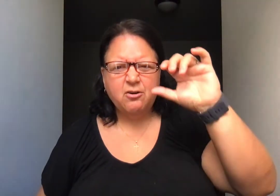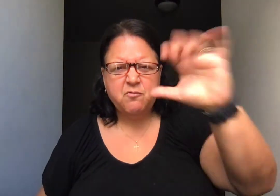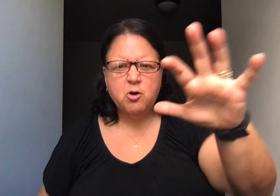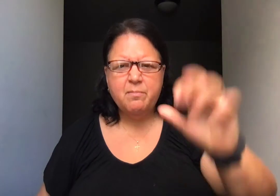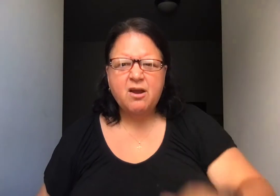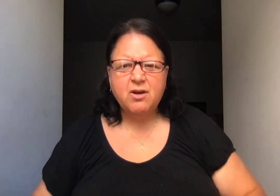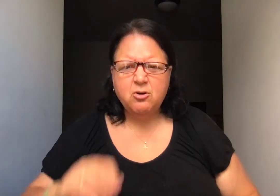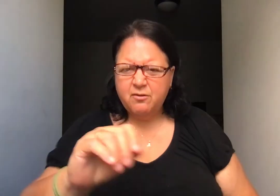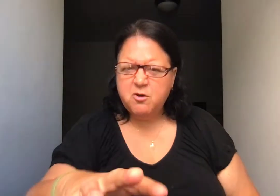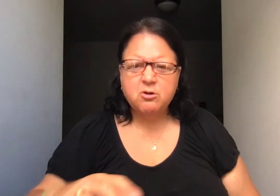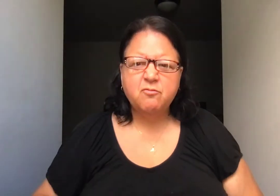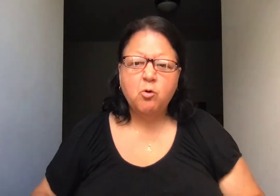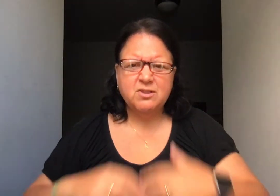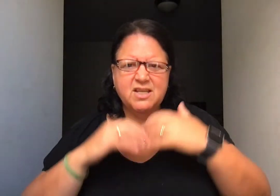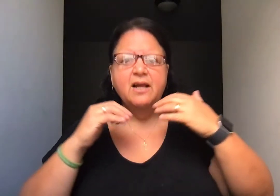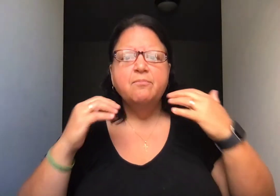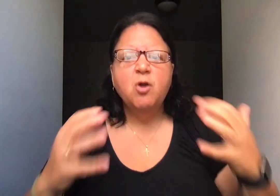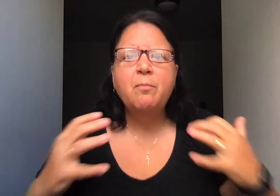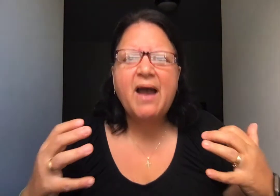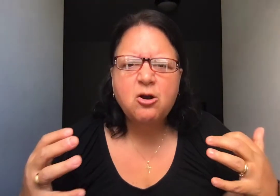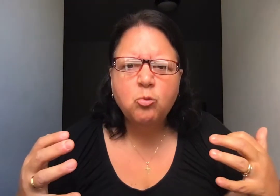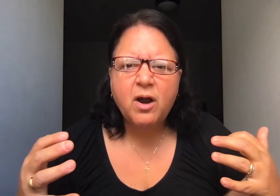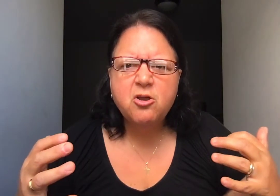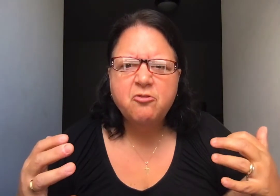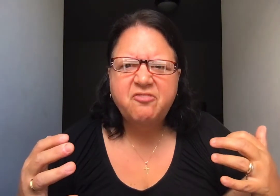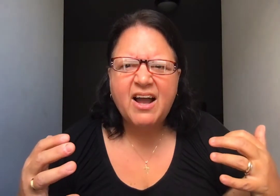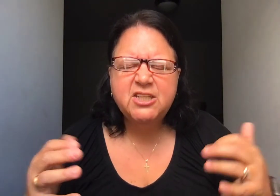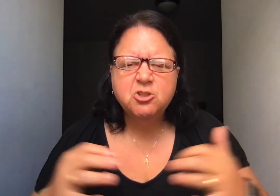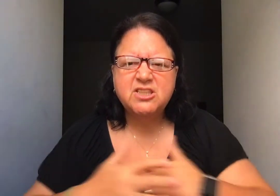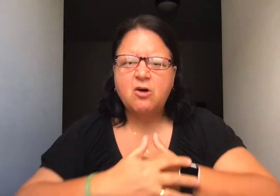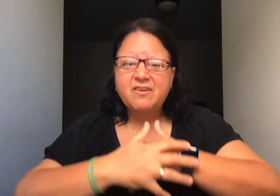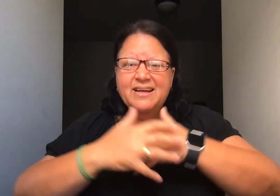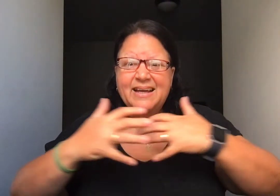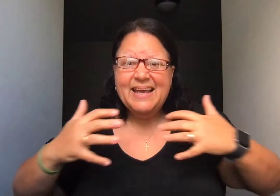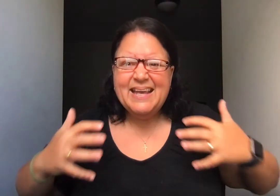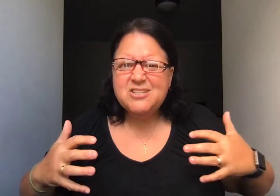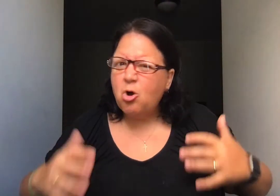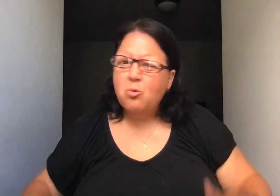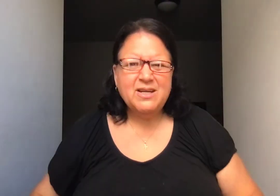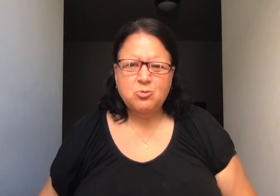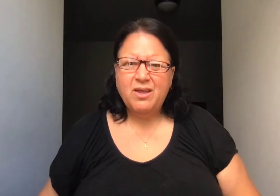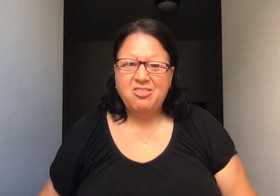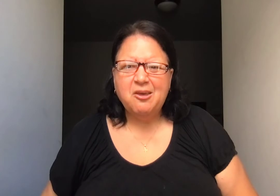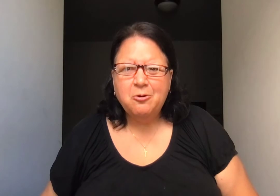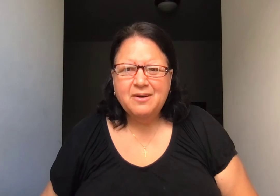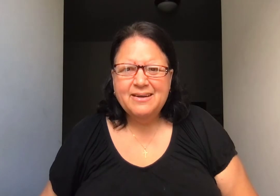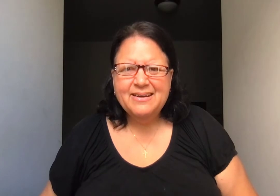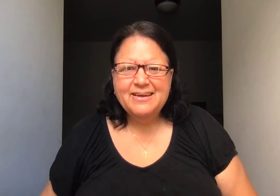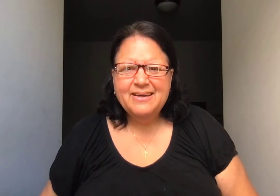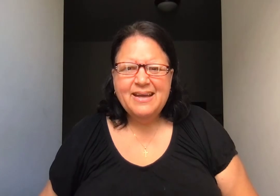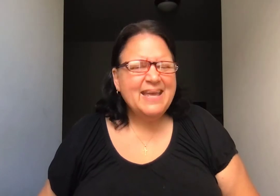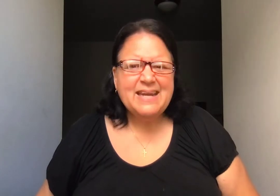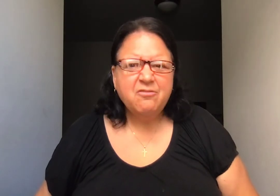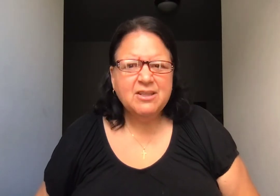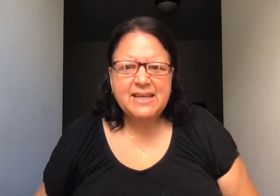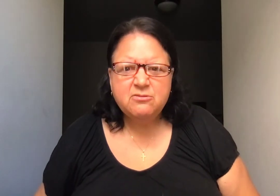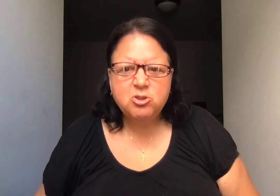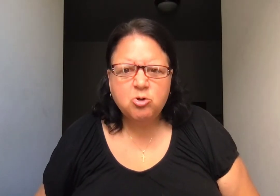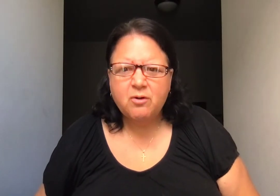if you're married or if you're divorced. No matter where you find yourself, he's always with you. He never leaves you nor